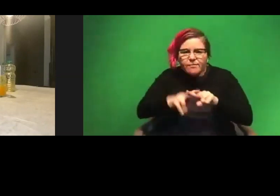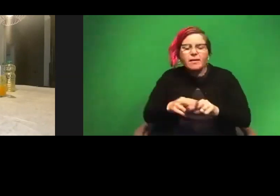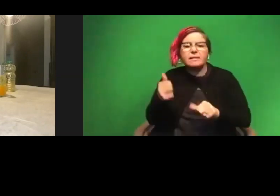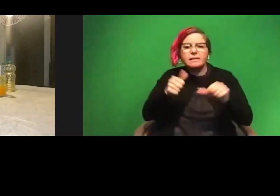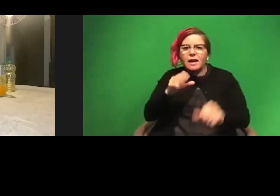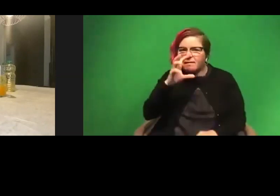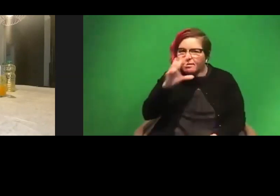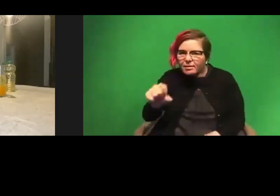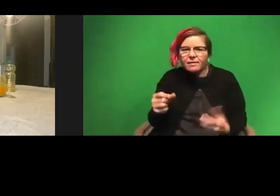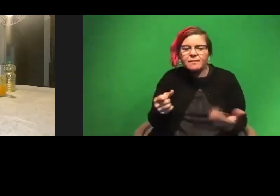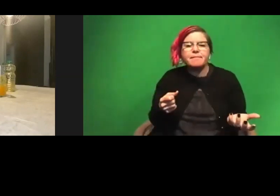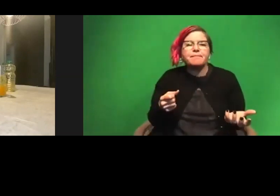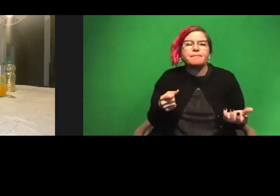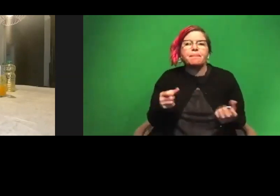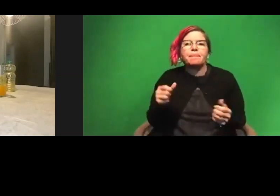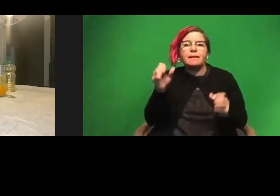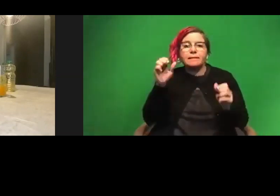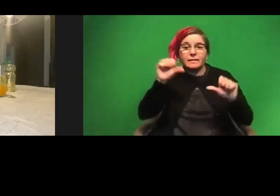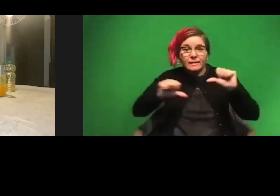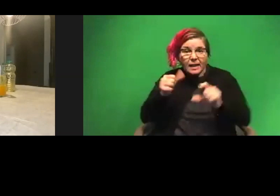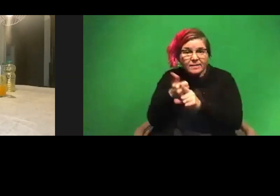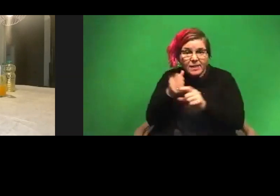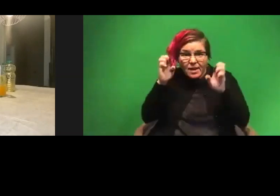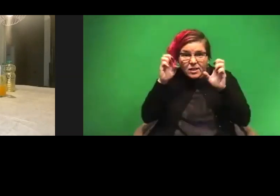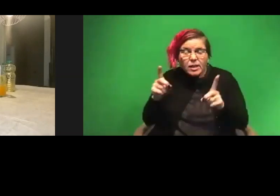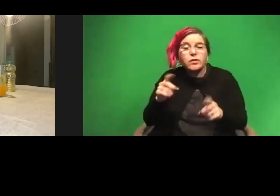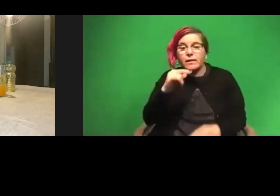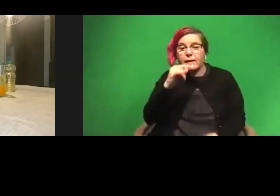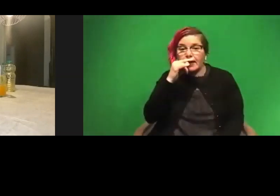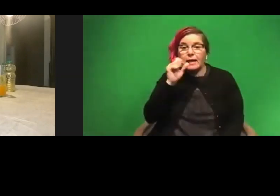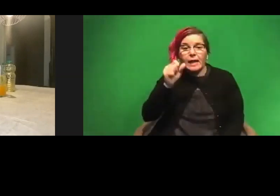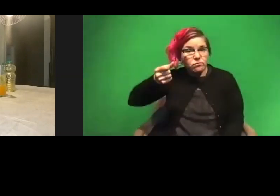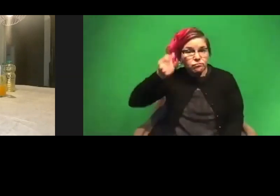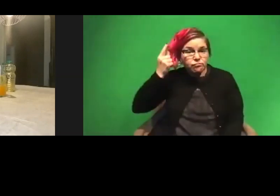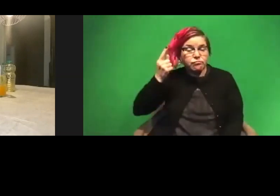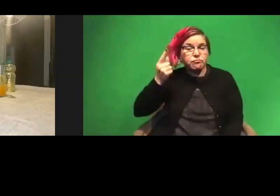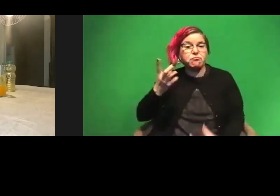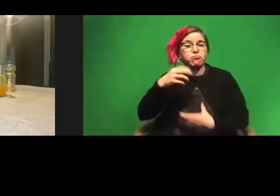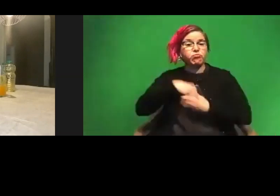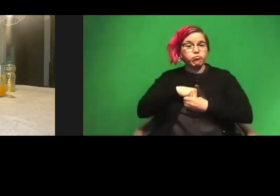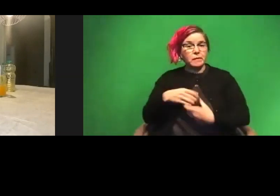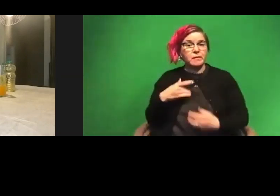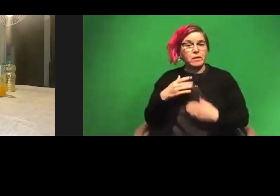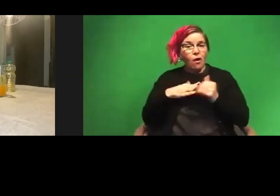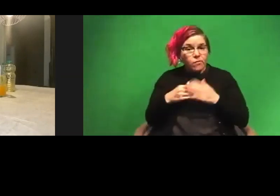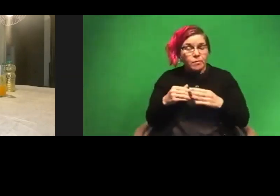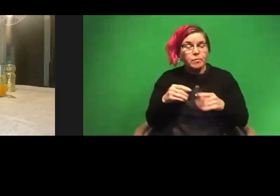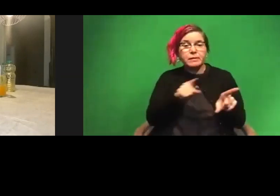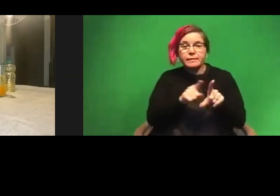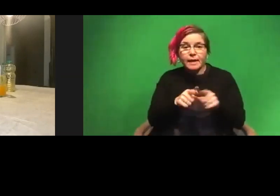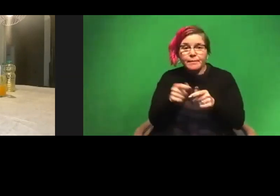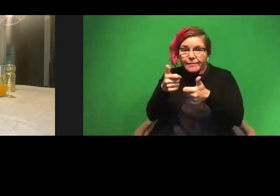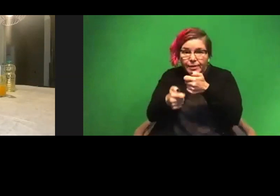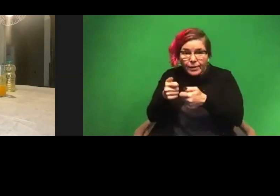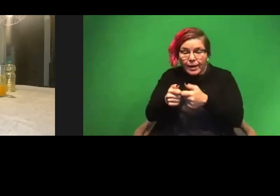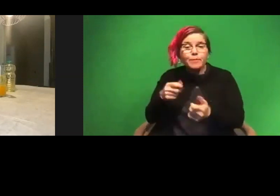Science is, you know, educational. So if a kid can take that from it and they feel comfortable, just as comfortable as if they were playing a video game or